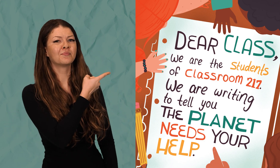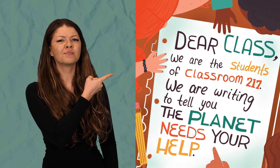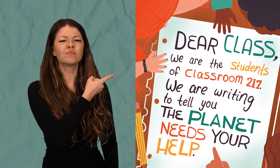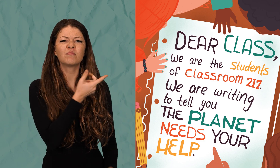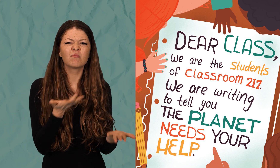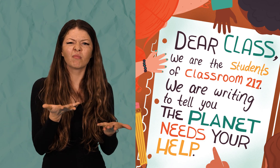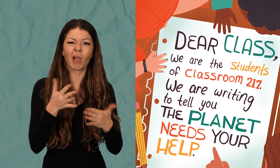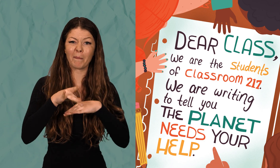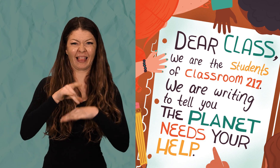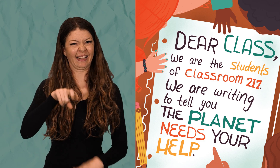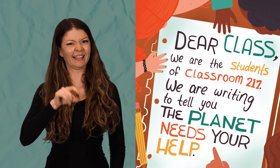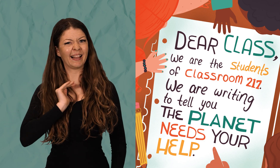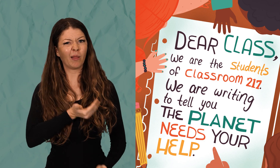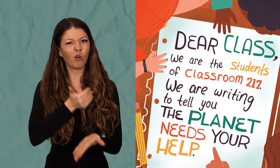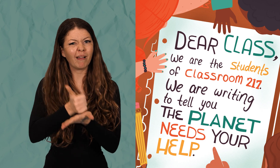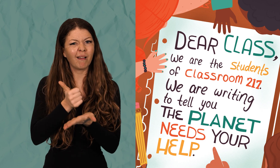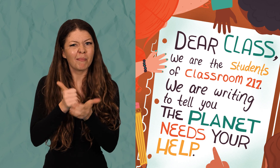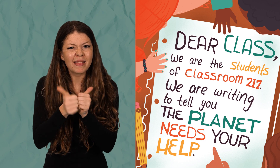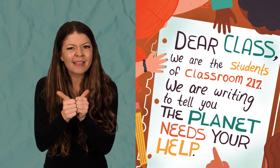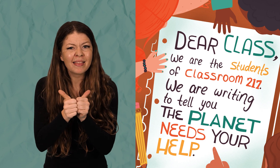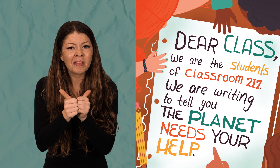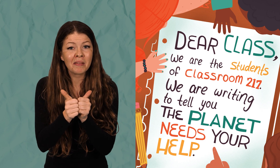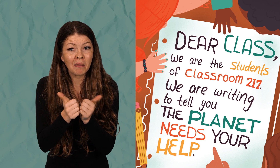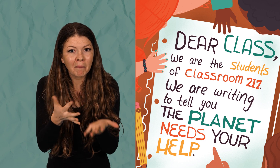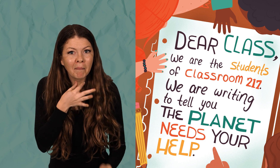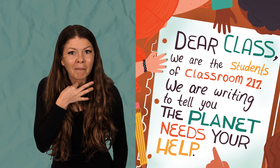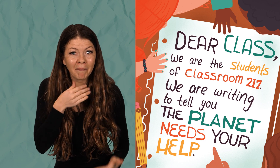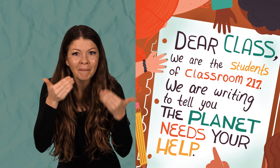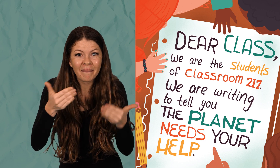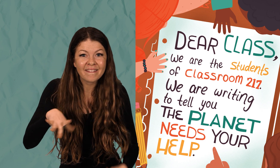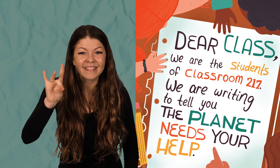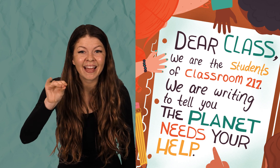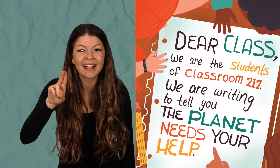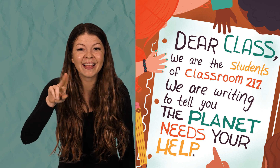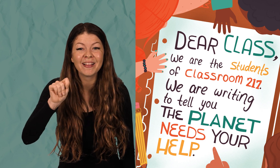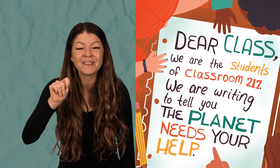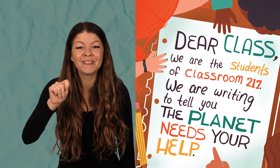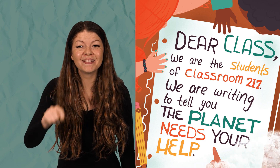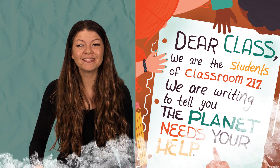says, Dear Class, how does the planet need our help? Let's find out.